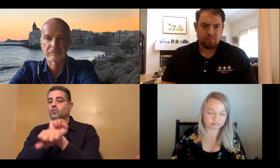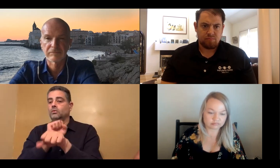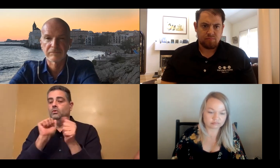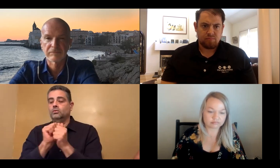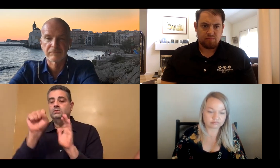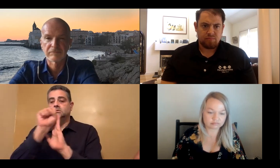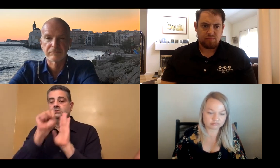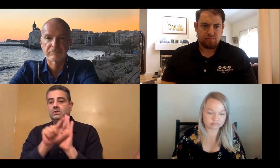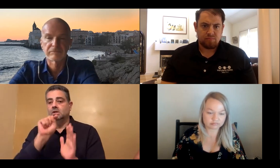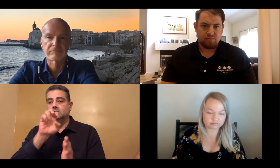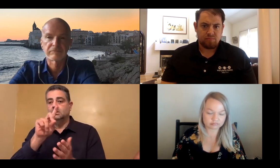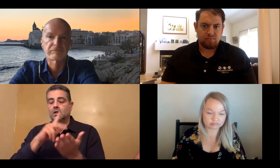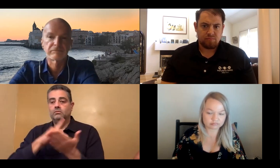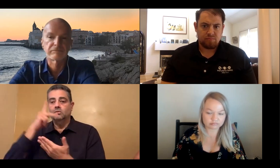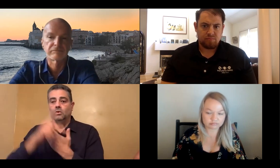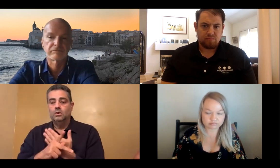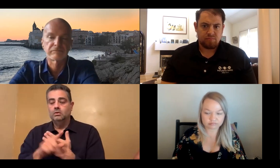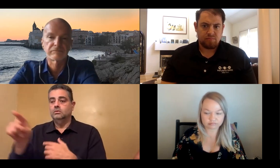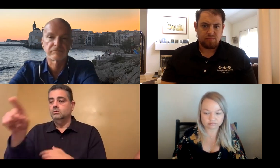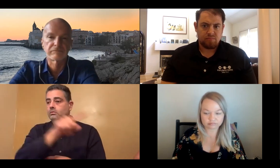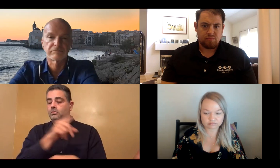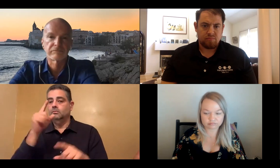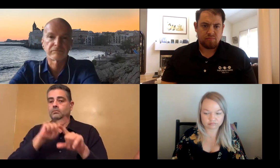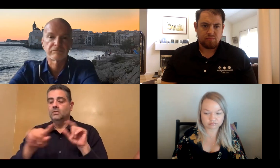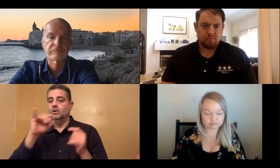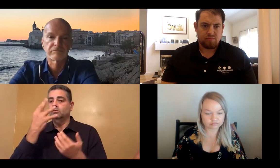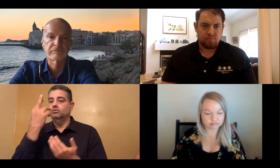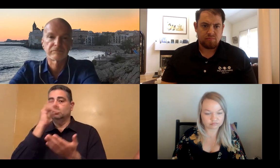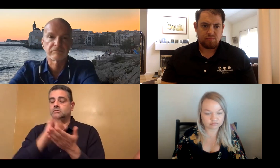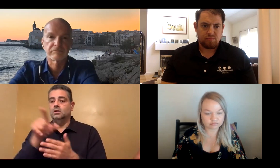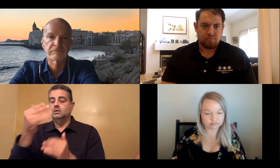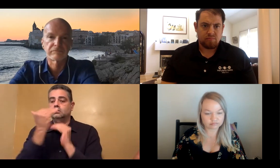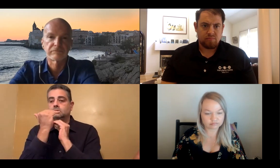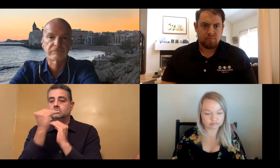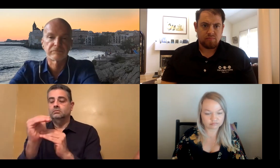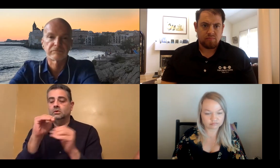Deaf blind people with Deaf to work with the state Ted programs.